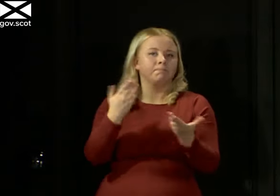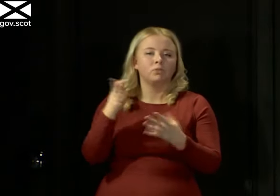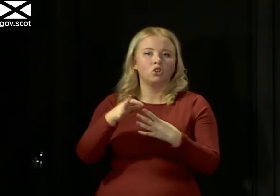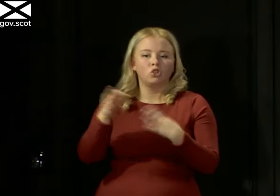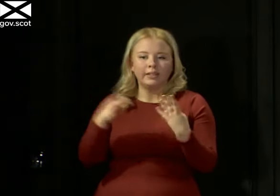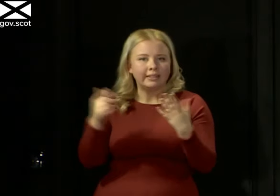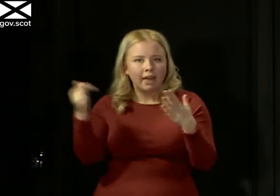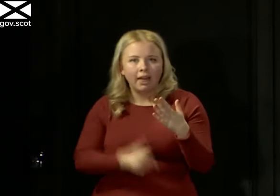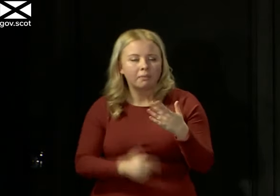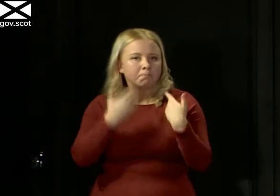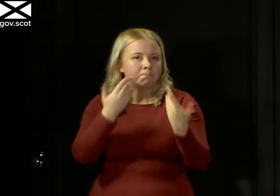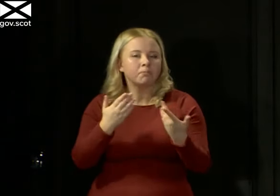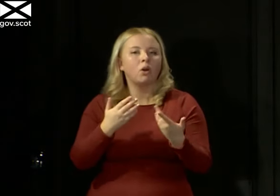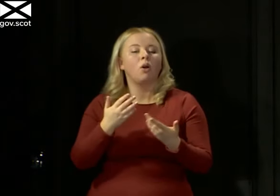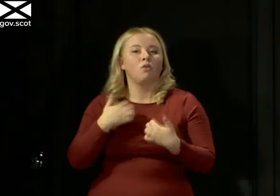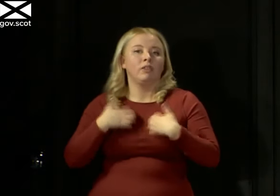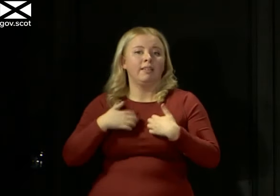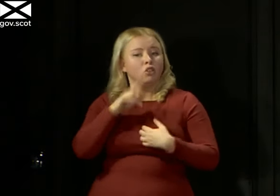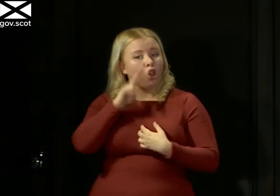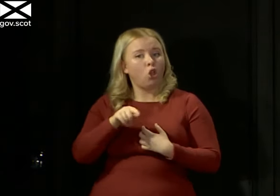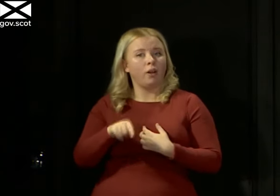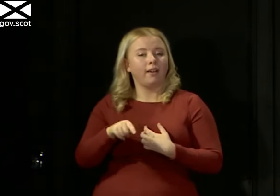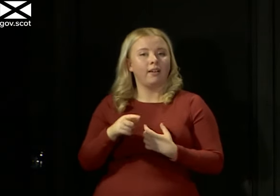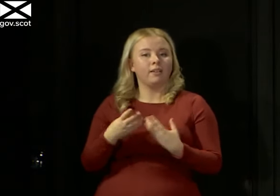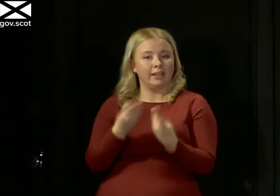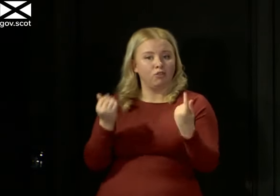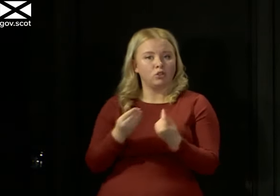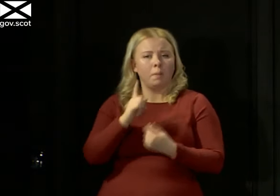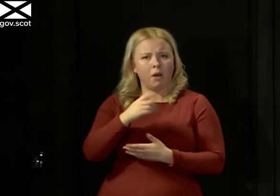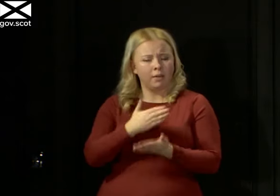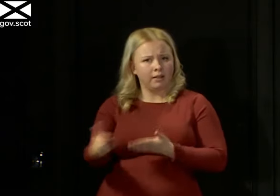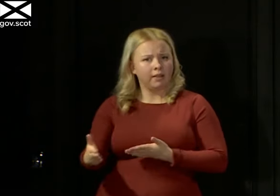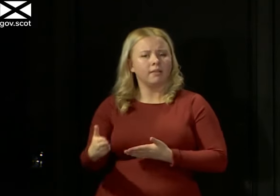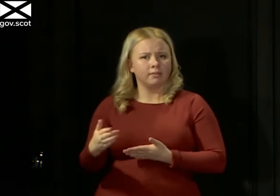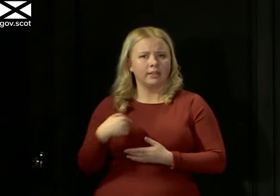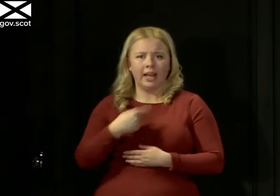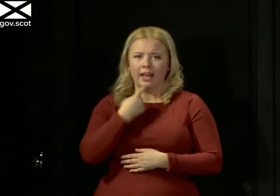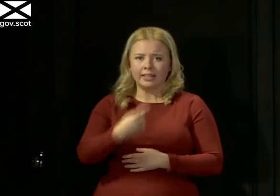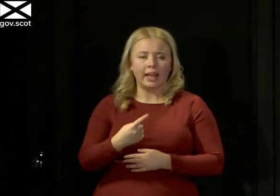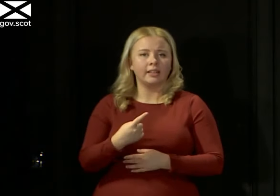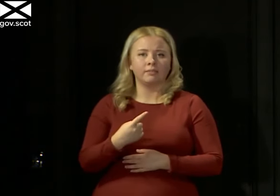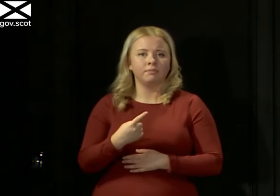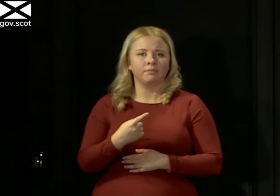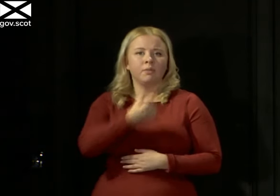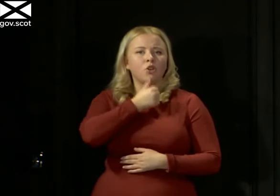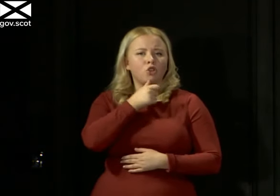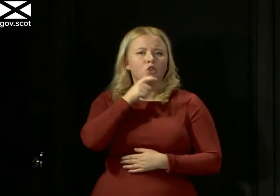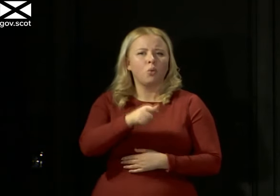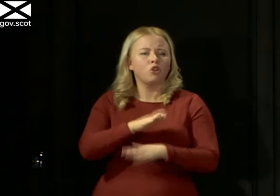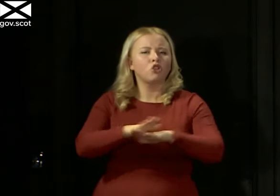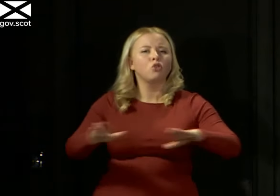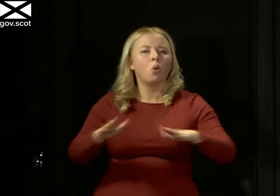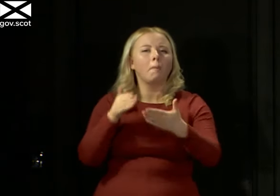details, so I would be very keen to look at that material. But let me be very clear, and I said this, I think I used the word there should be no